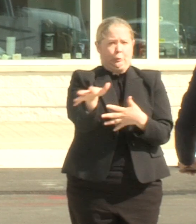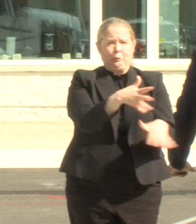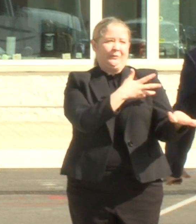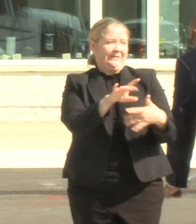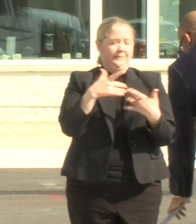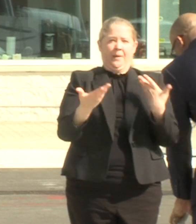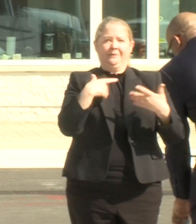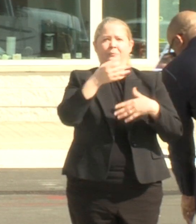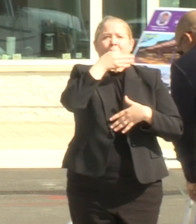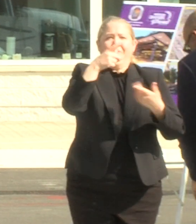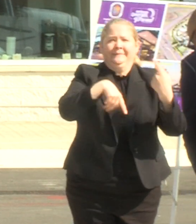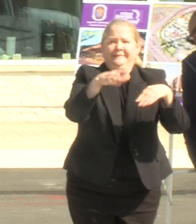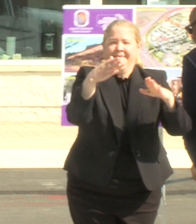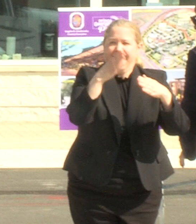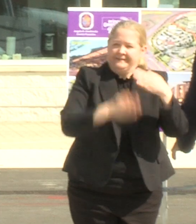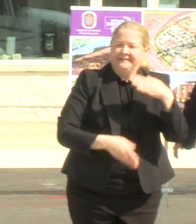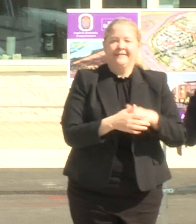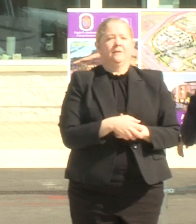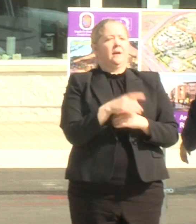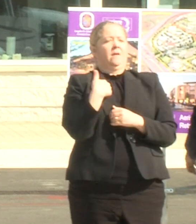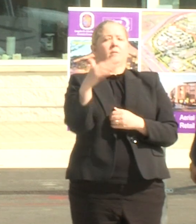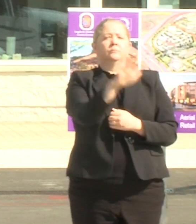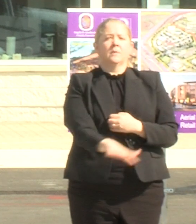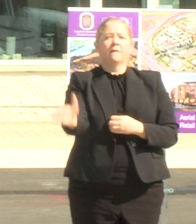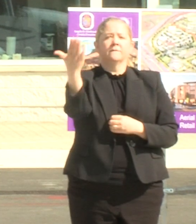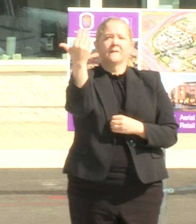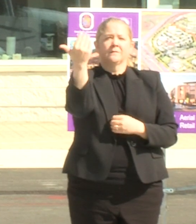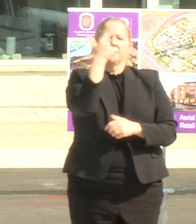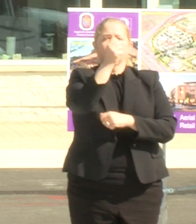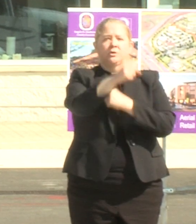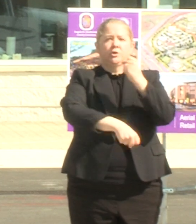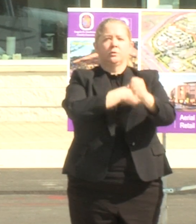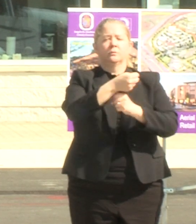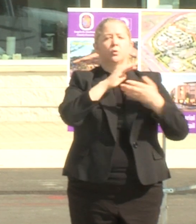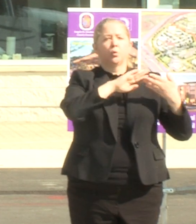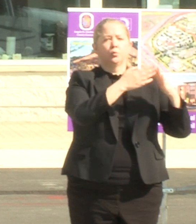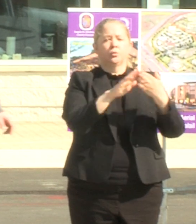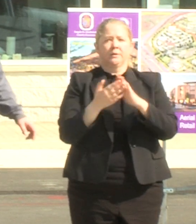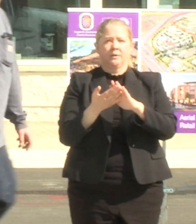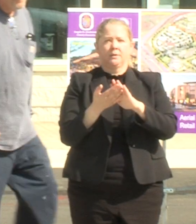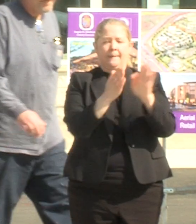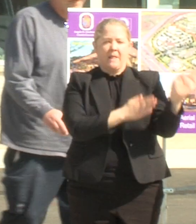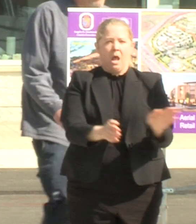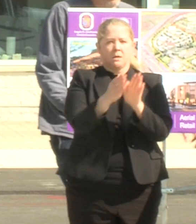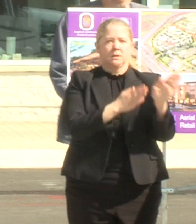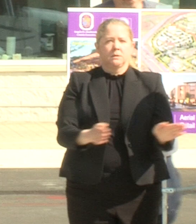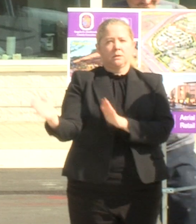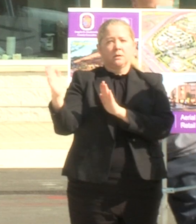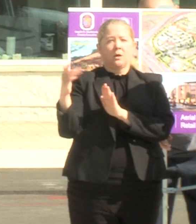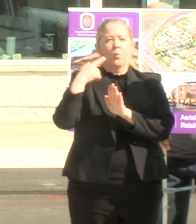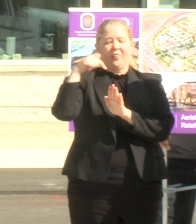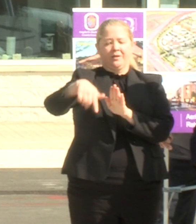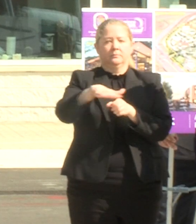it up there was about 15 years of uh community planning along this corridor so when we